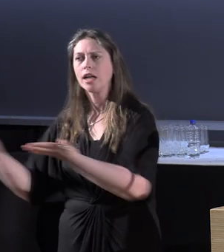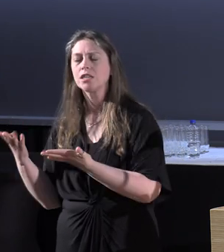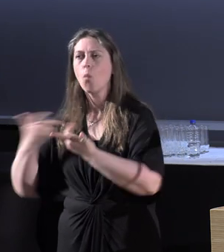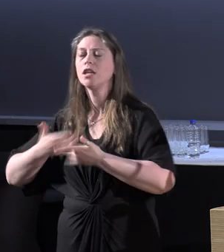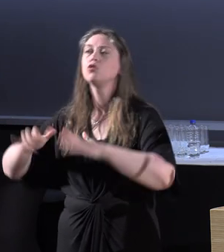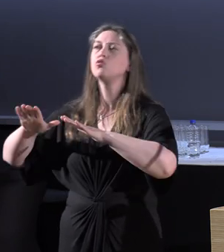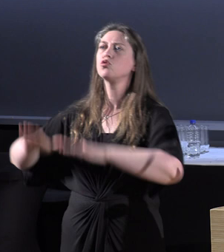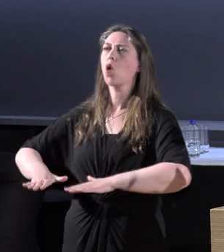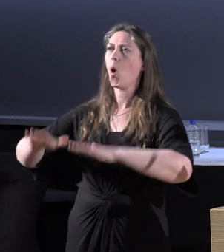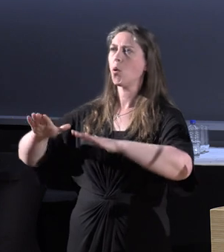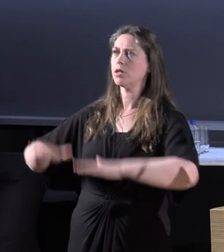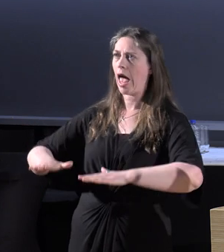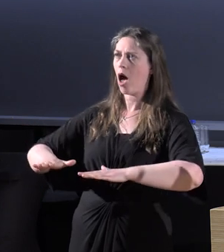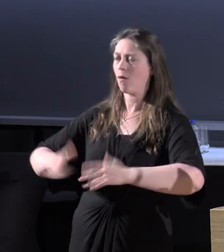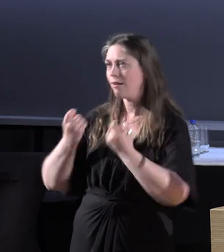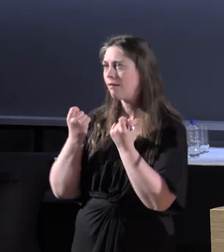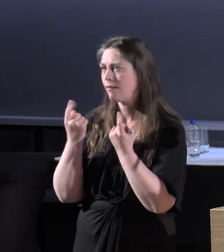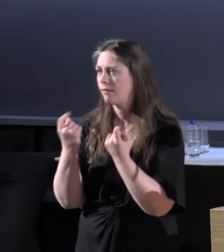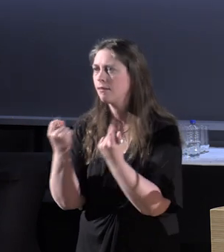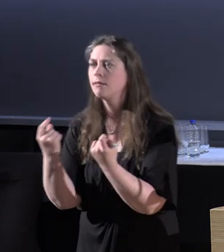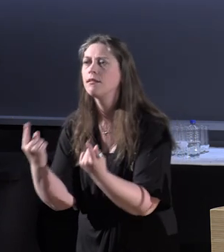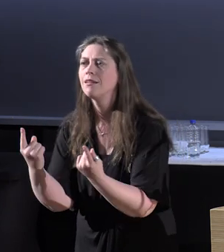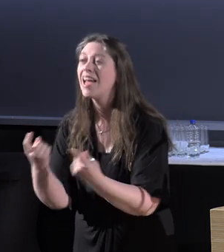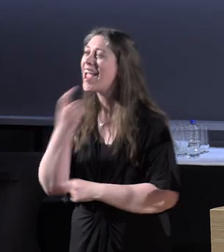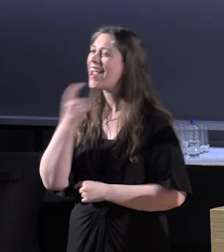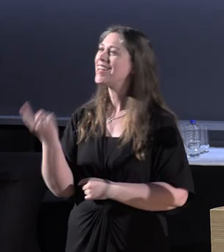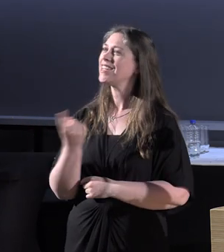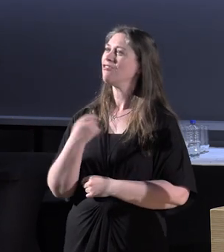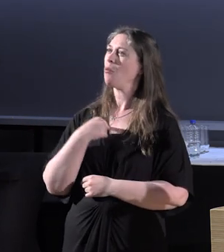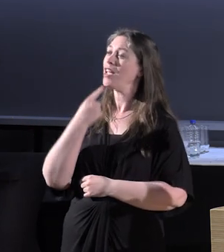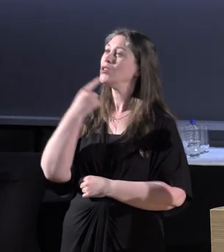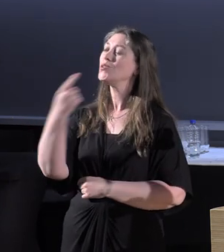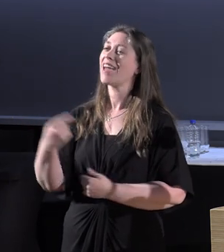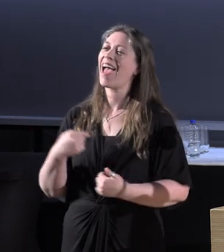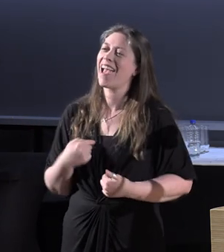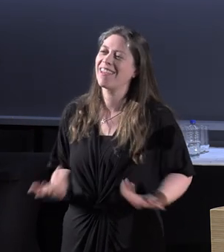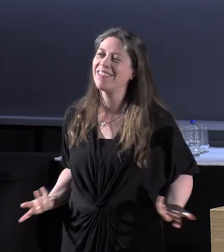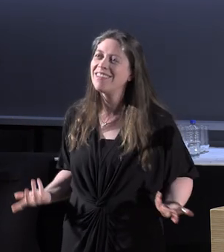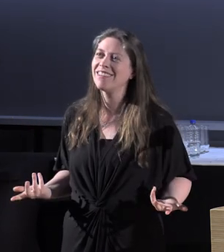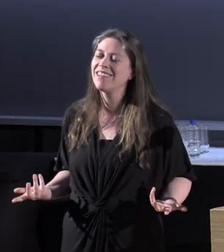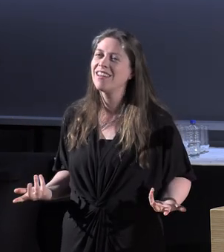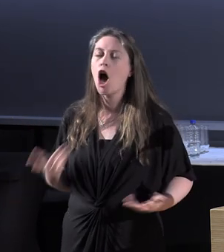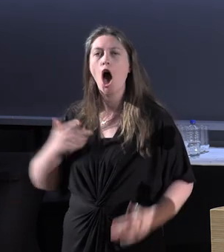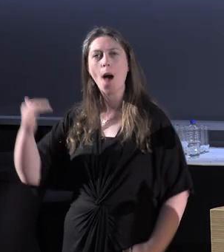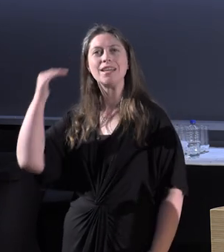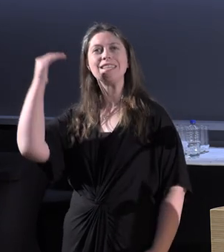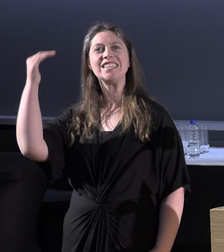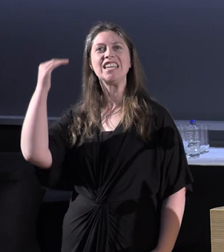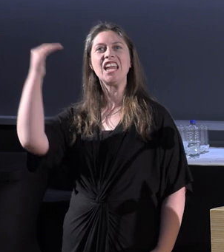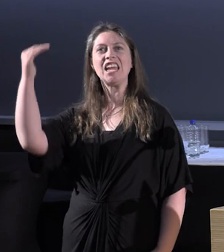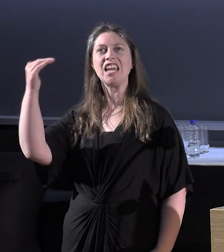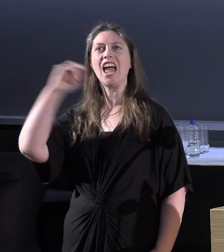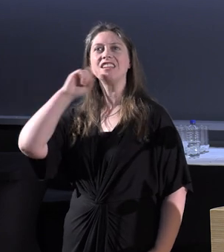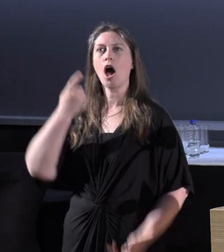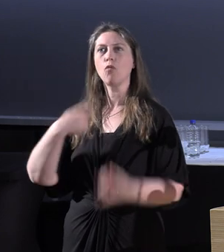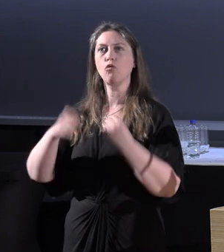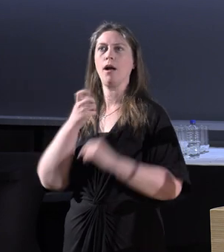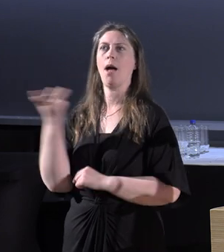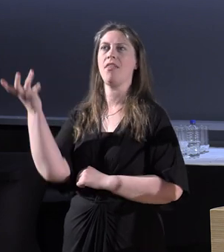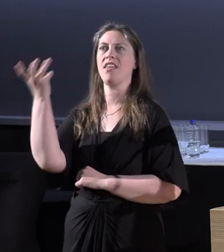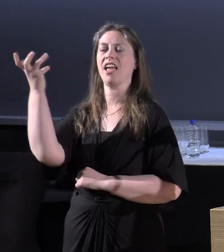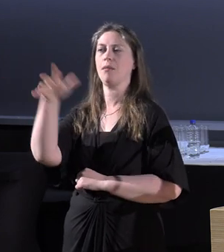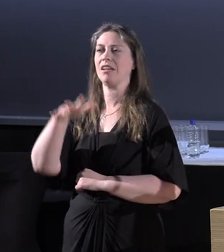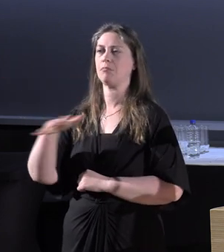down our research. Now, it's easy for me to say, I'm as senior as I'm going to get in the academic world.